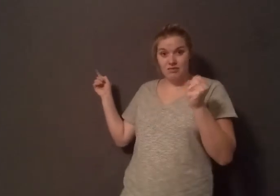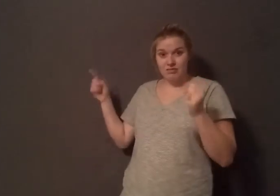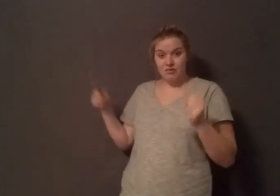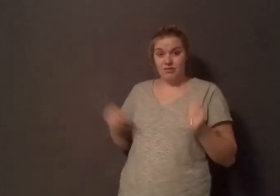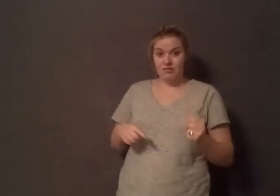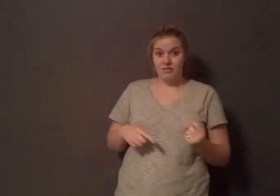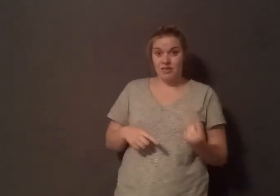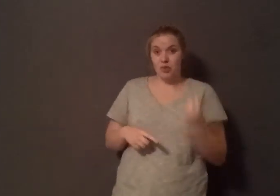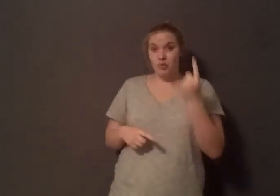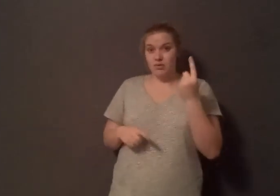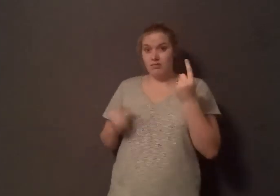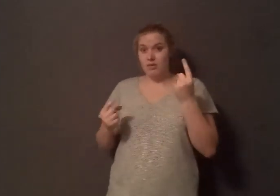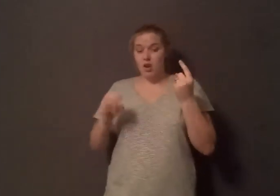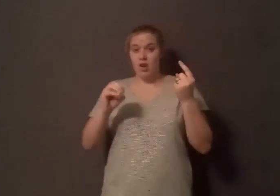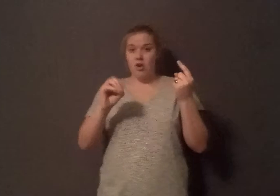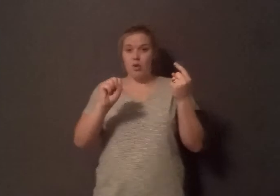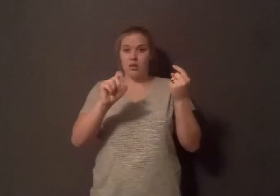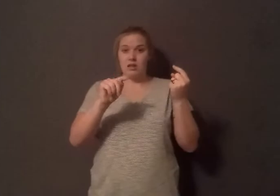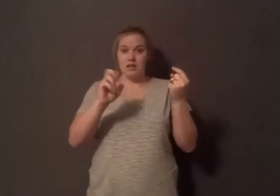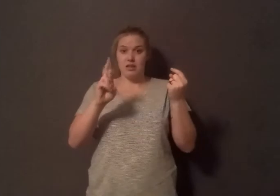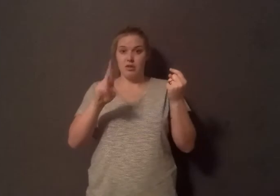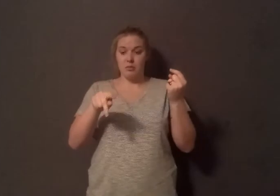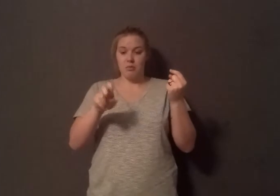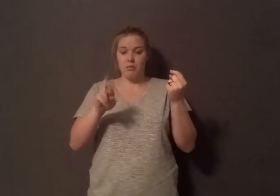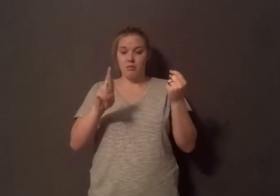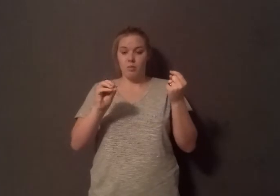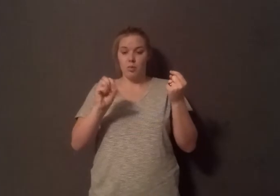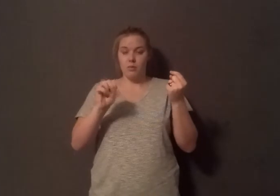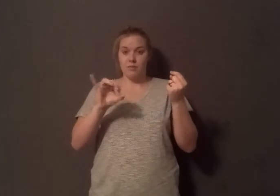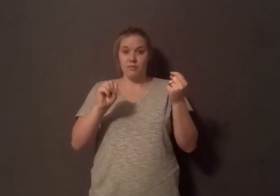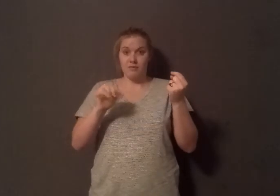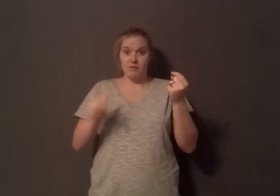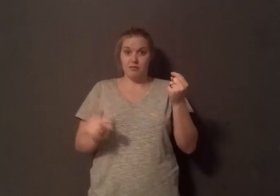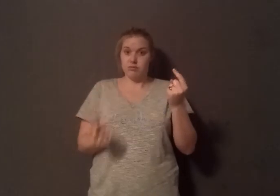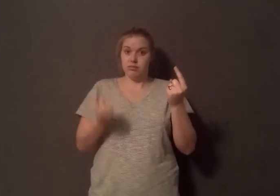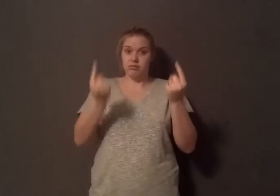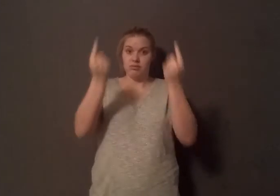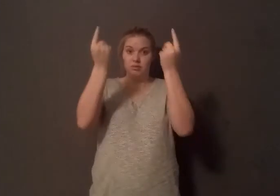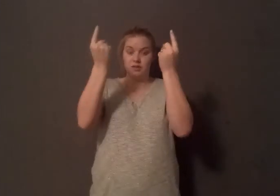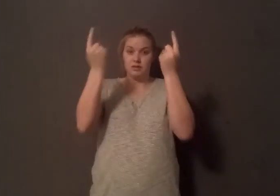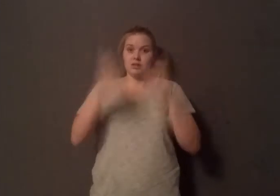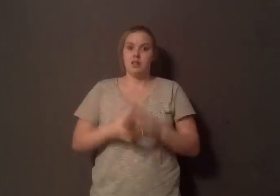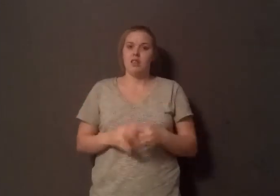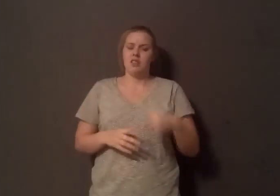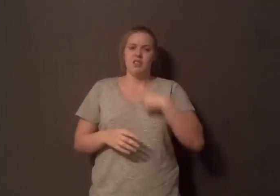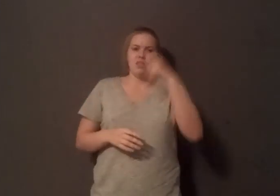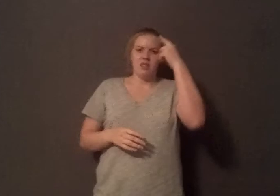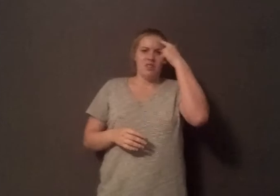research, I found that dairy was linked to many different types of cancer as well. Just like many of us, I thought that the majority of cancer was due to genes, but